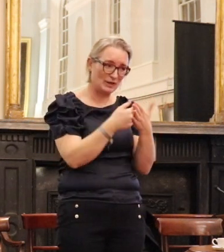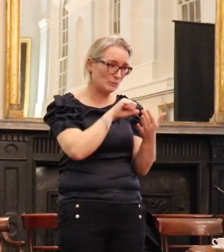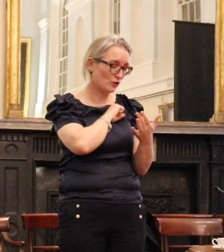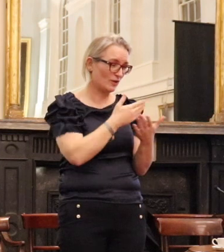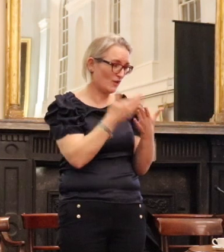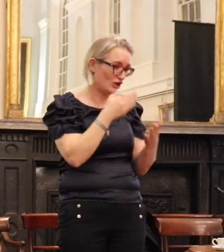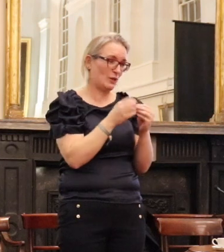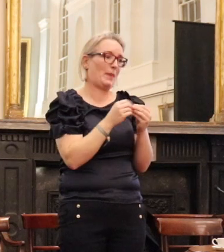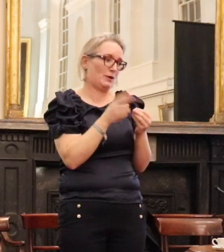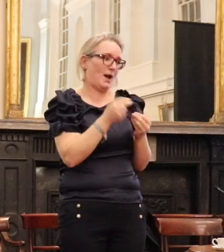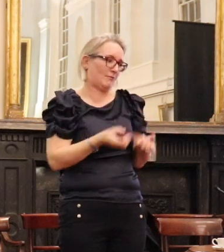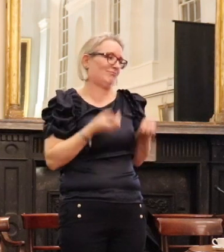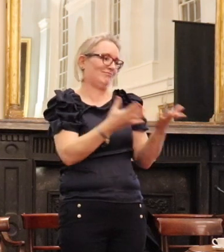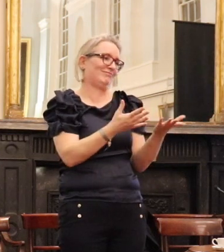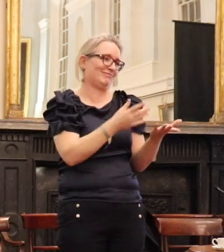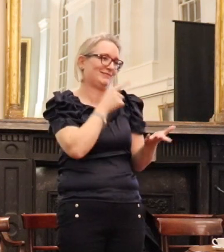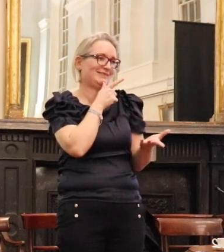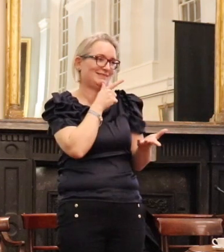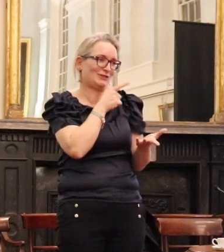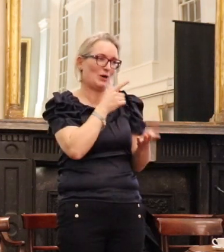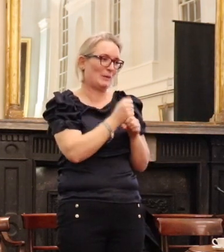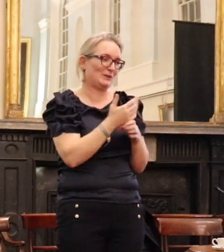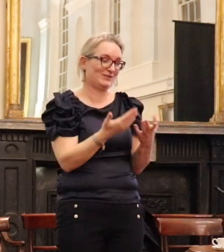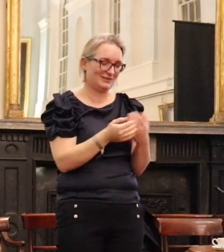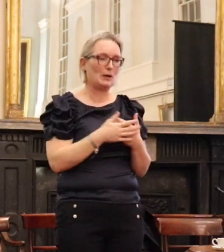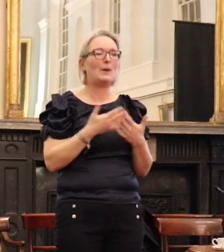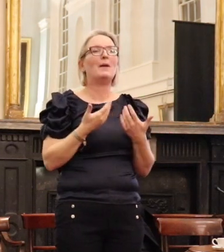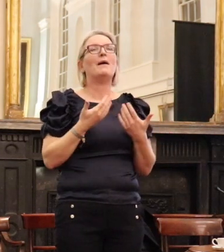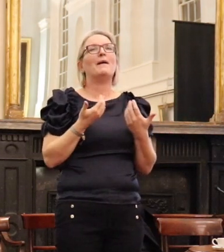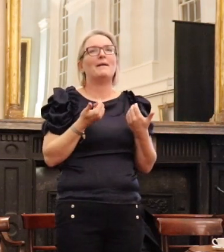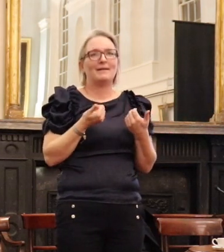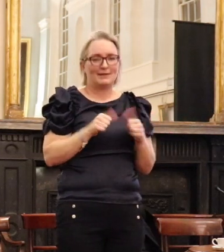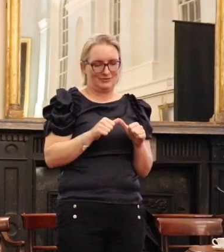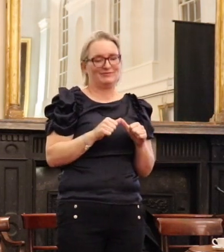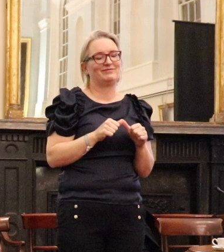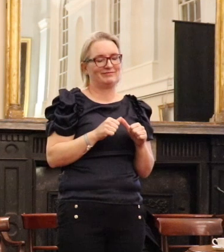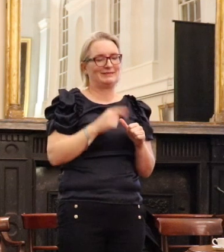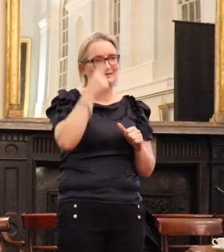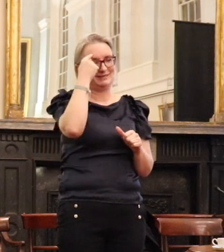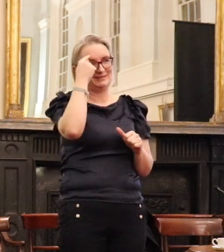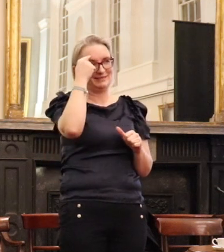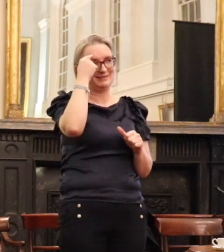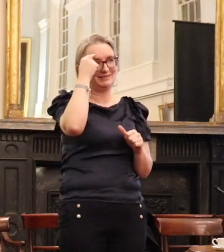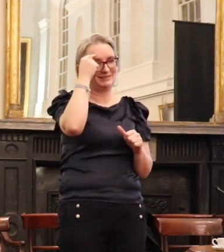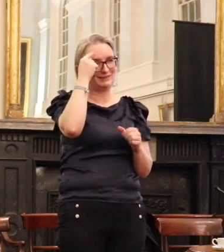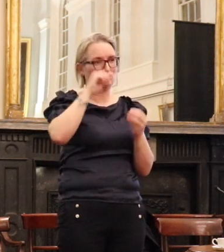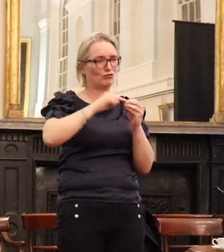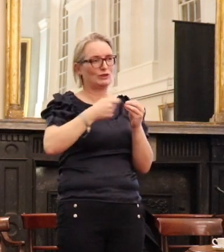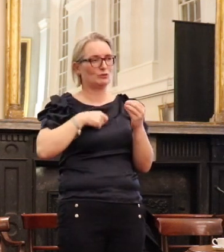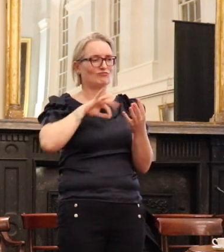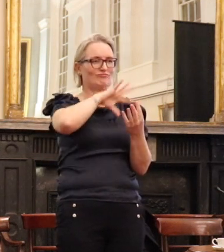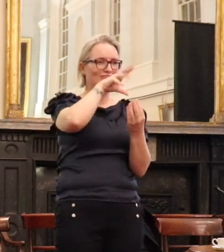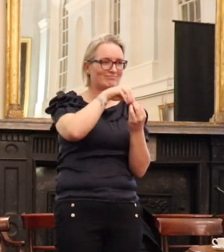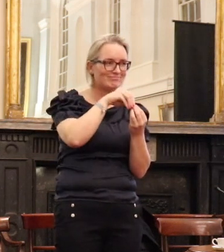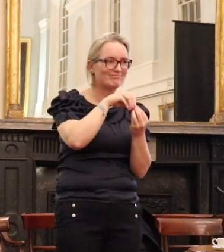something with Shamrock. So it's with some trepidation that I attempt to distill that in some basic lessons